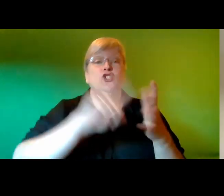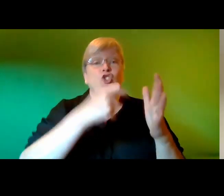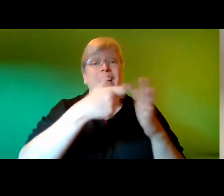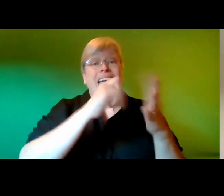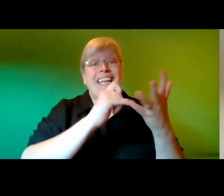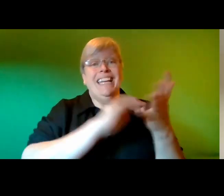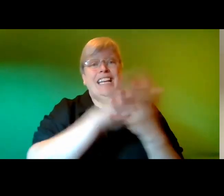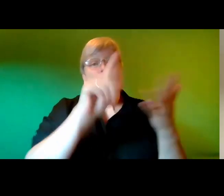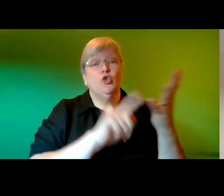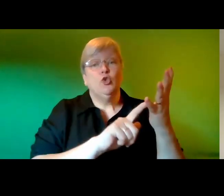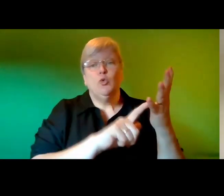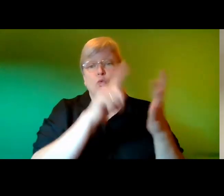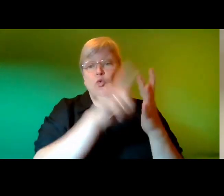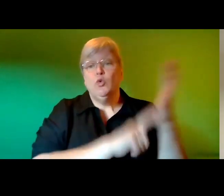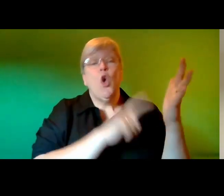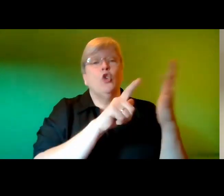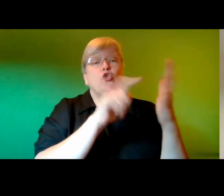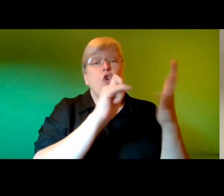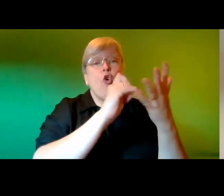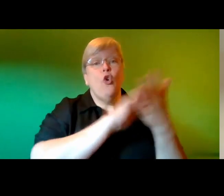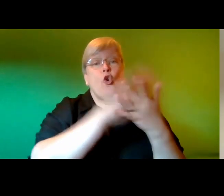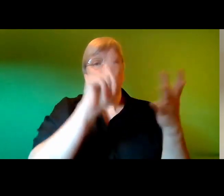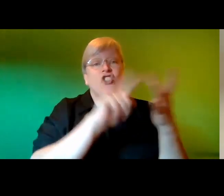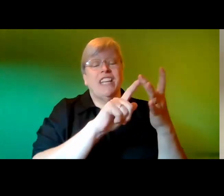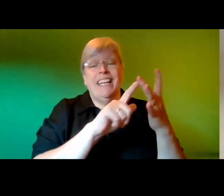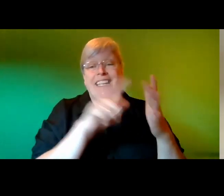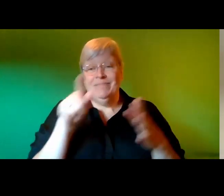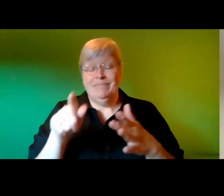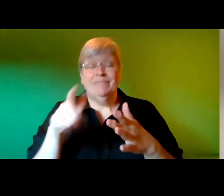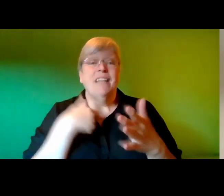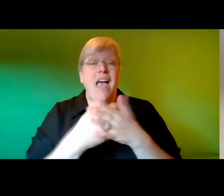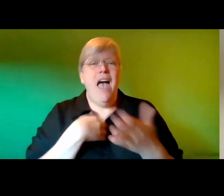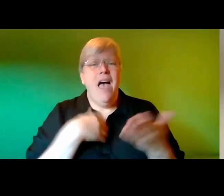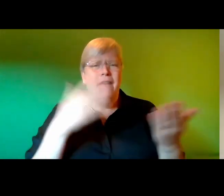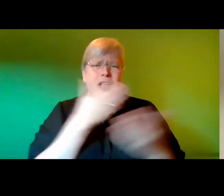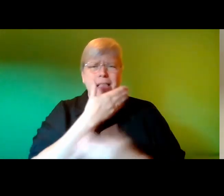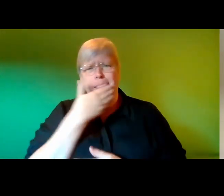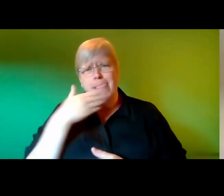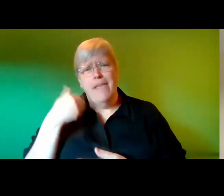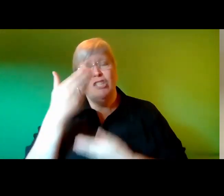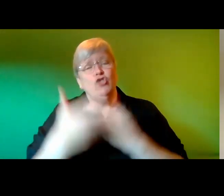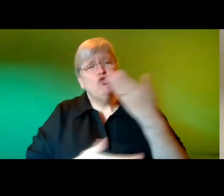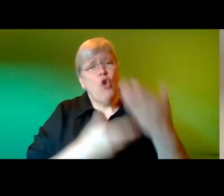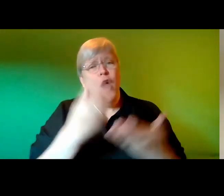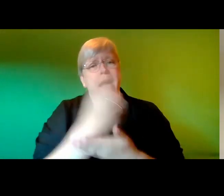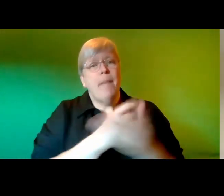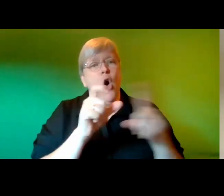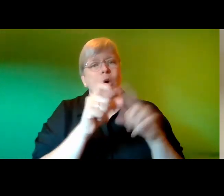and she has a lovely short story about dada and daddy and uh a haiku i think